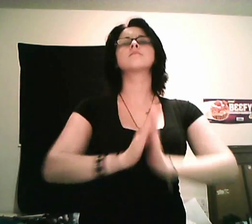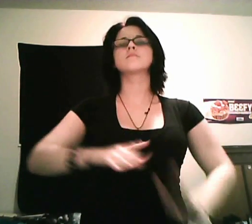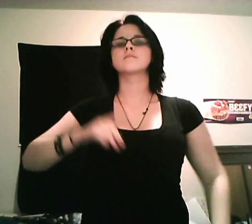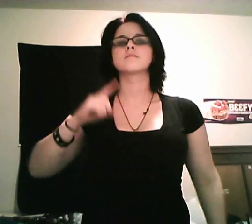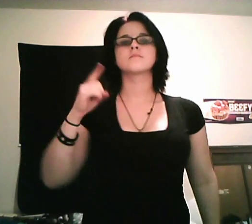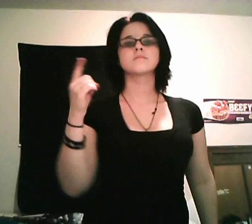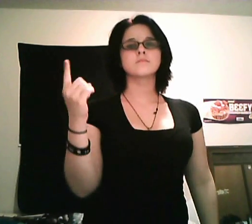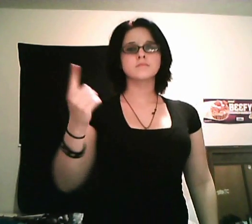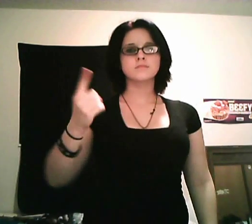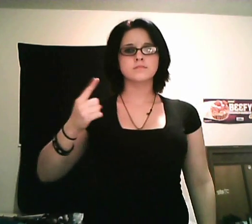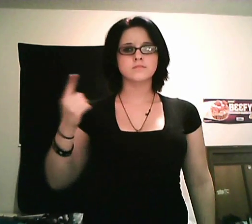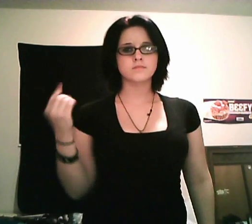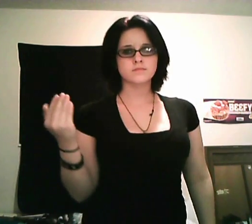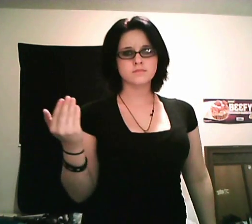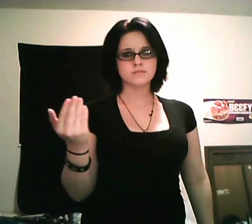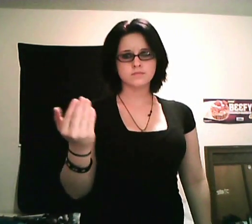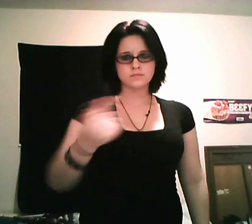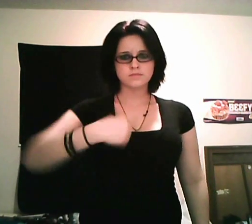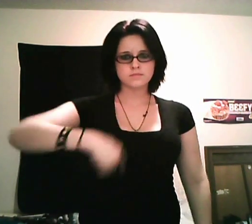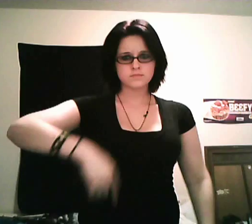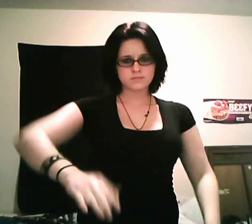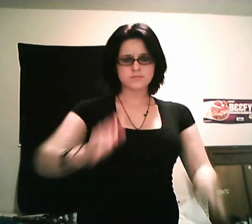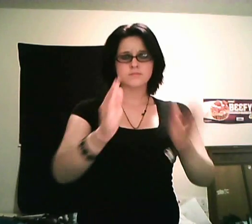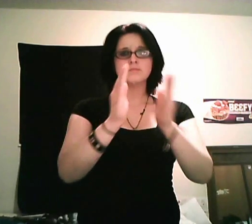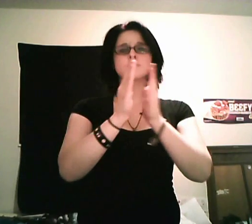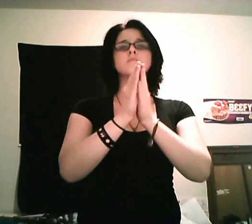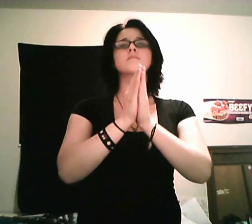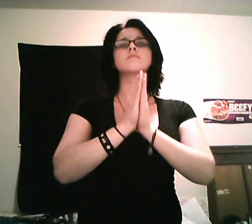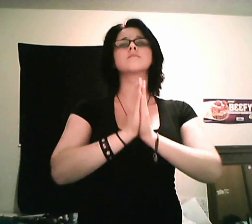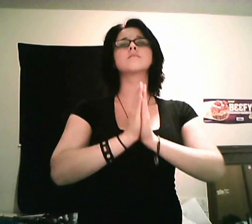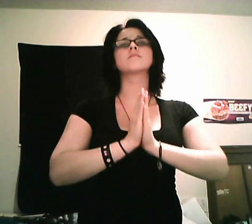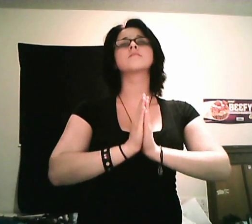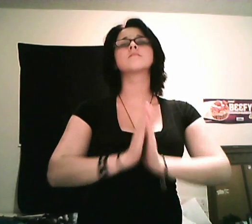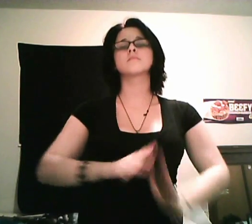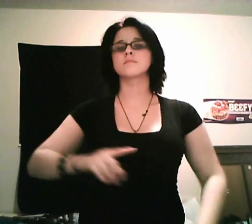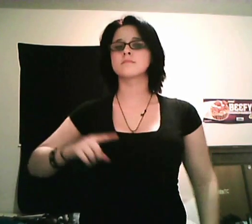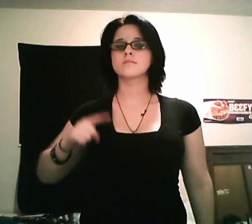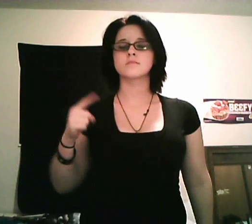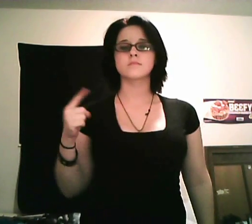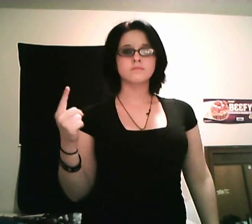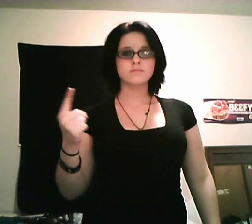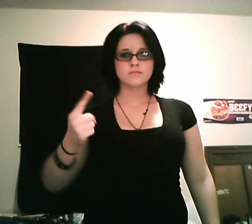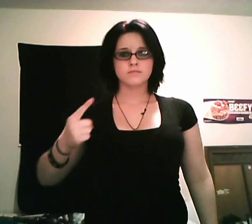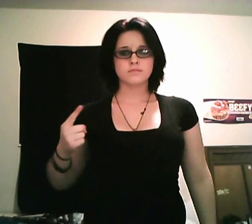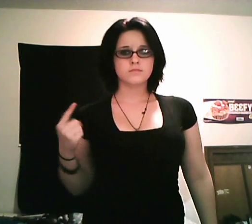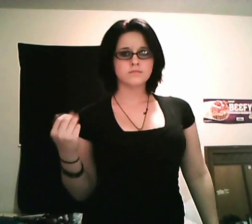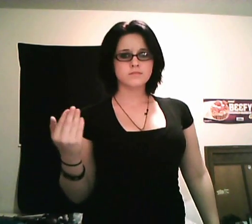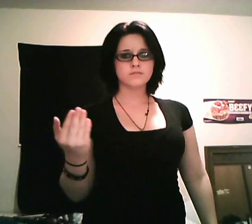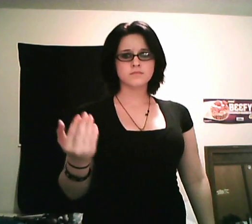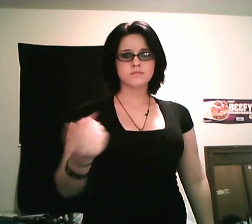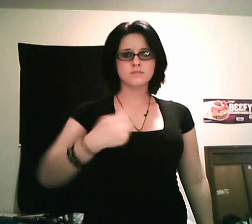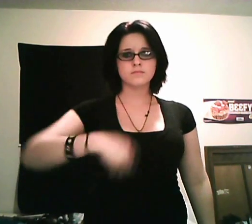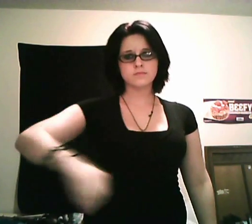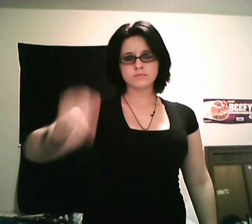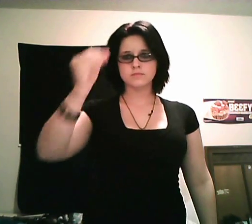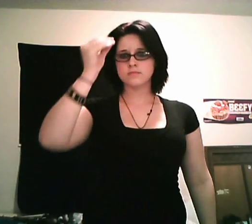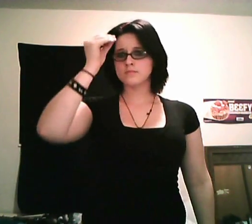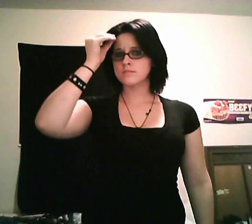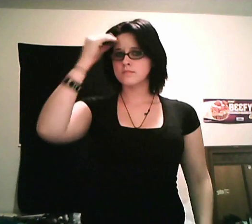To be only yours, I pray To be only yours, I